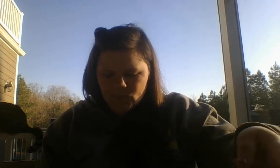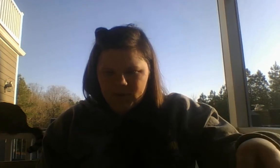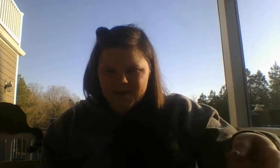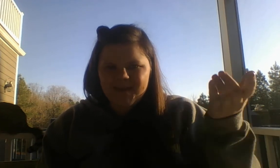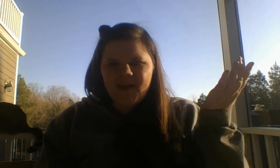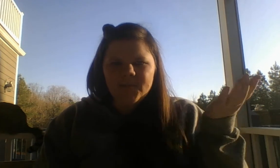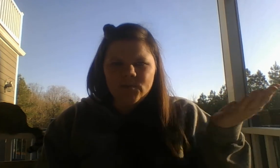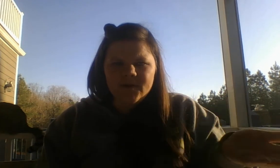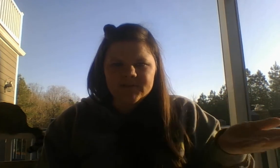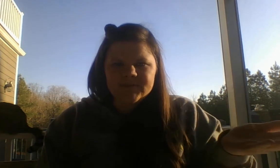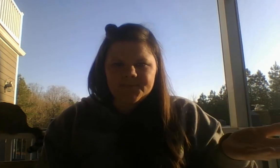How many words?